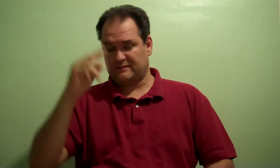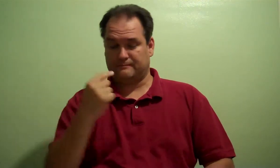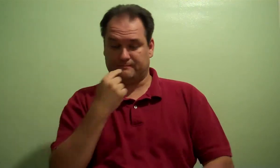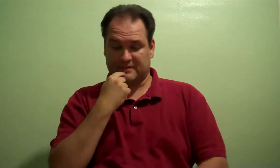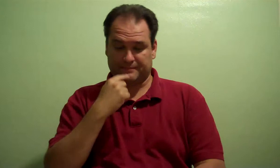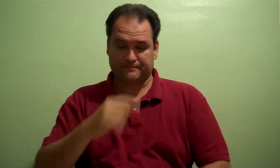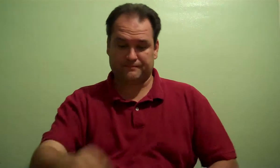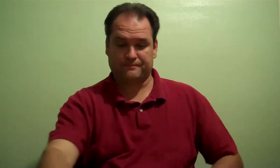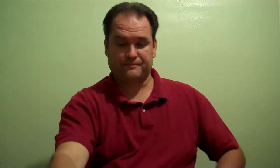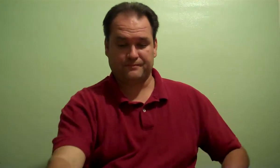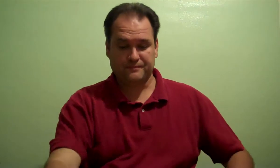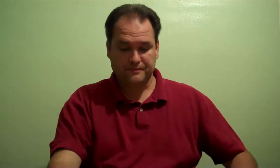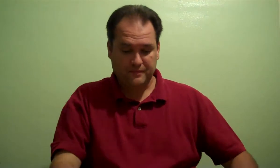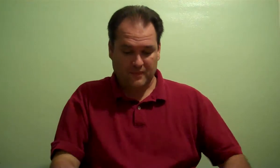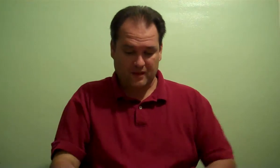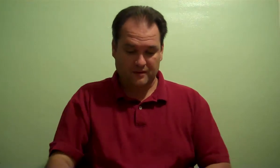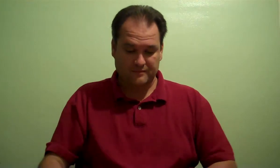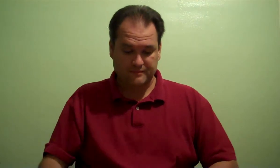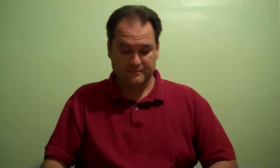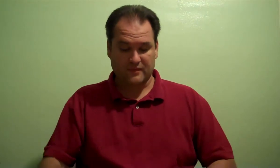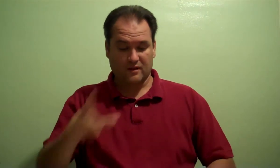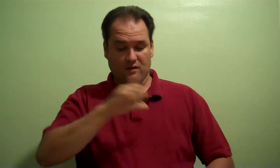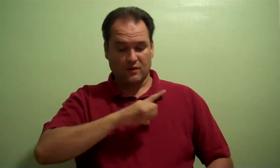makes it kick.